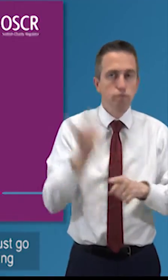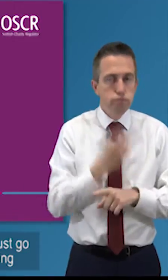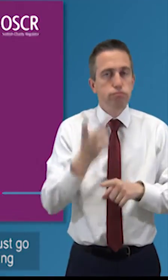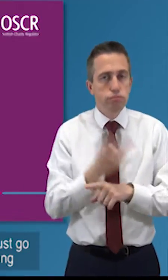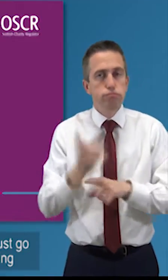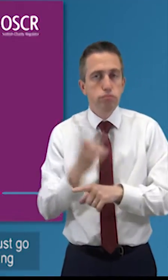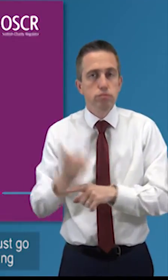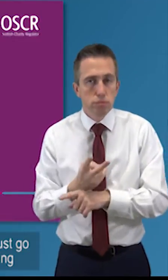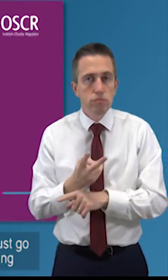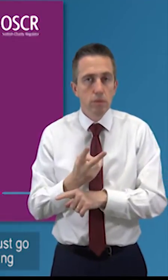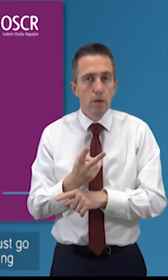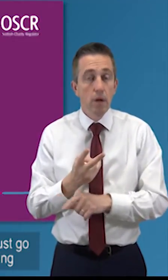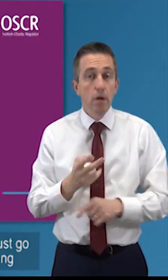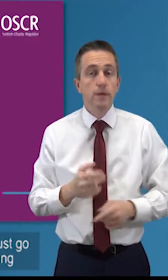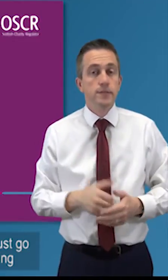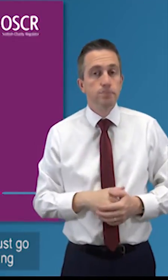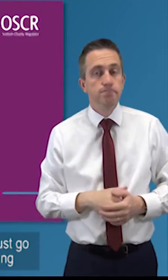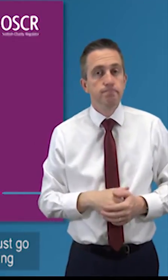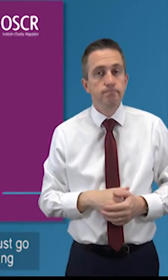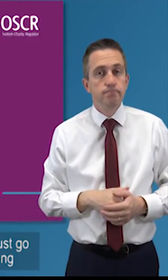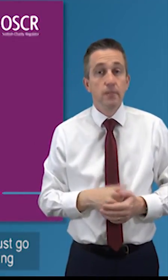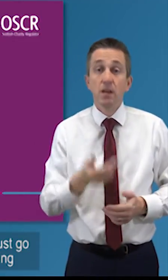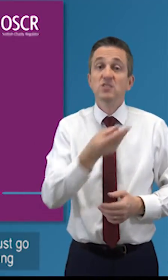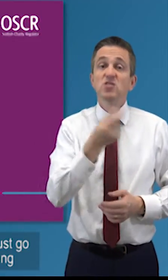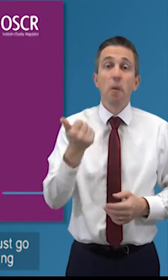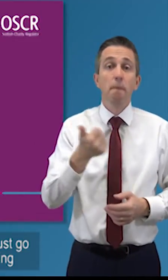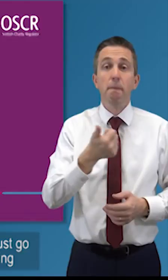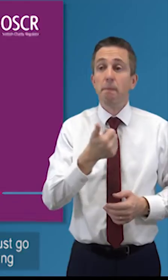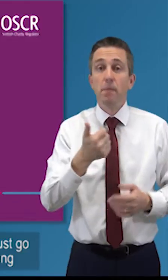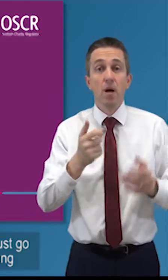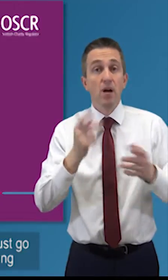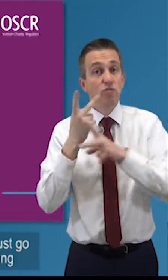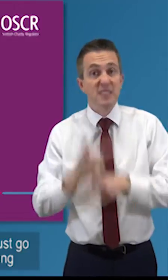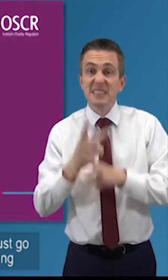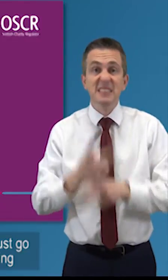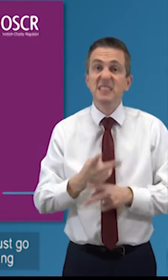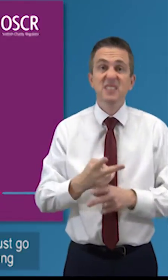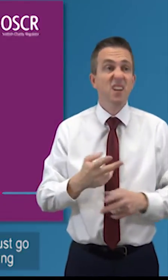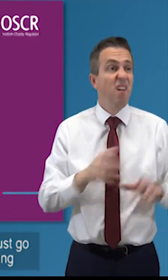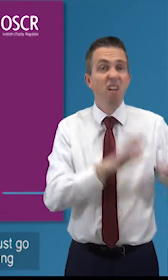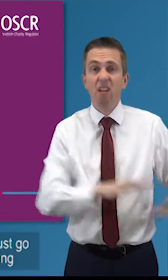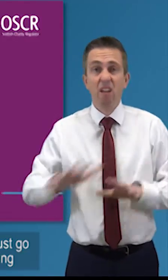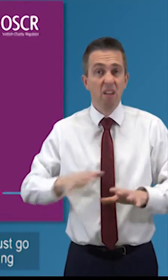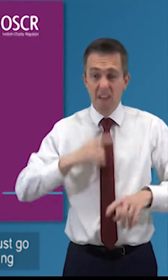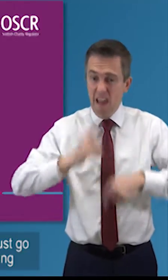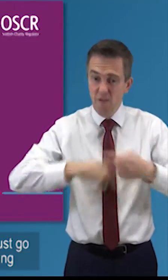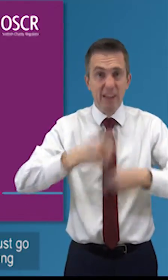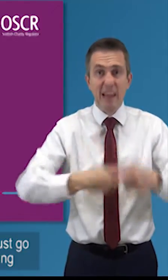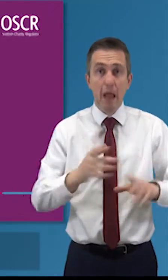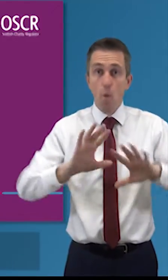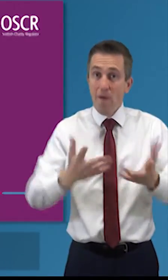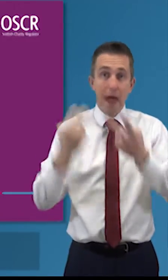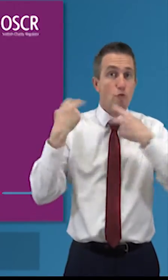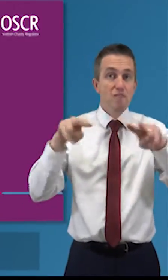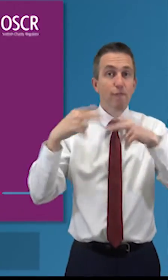i think it's remarkable how often people uh just go on from year to year without necessarily reviewing